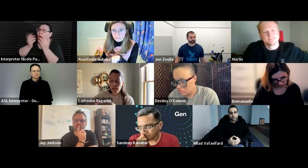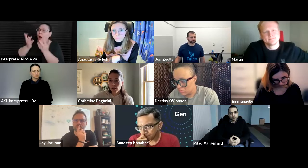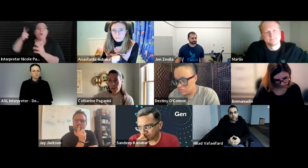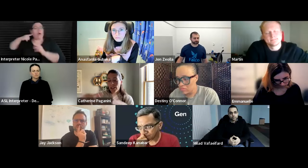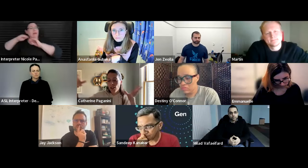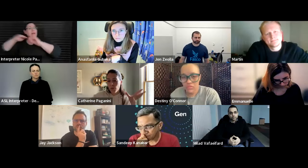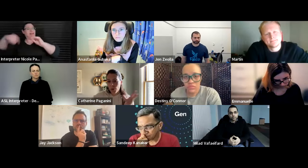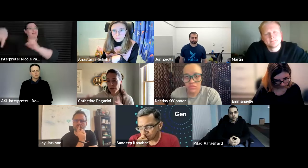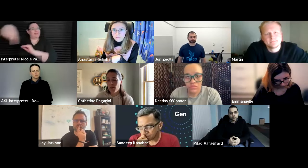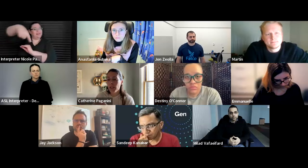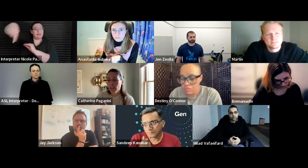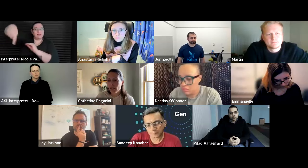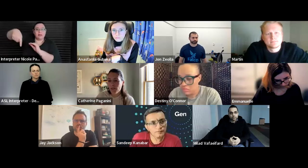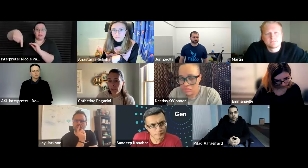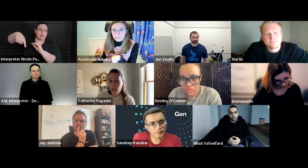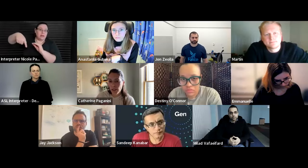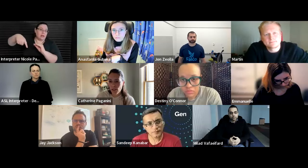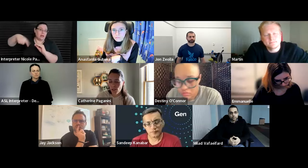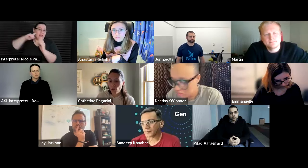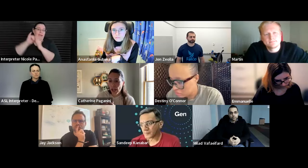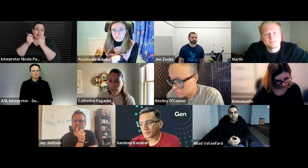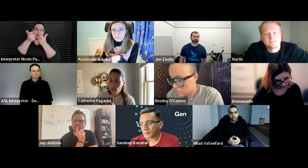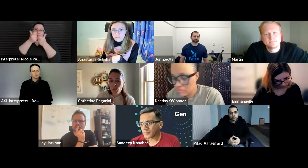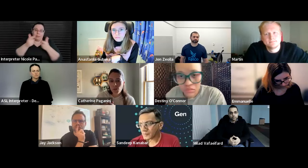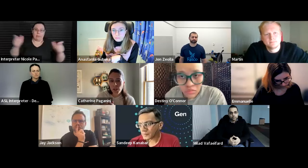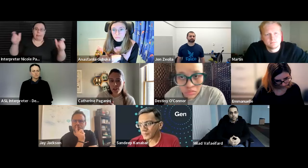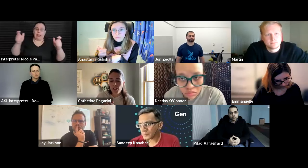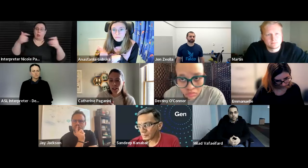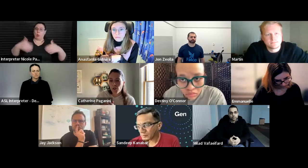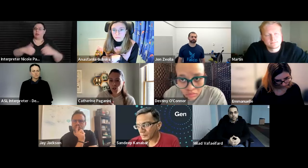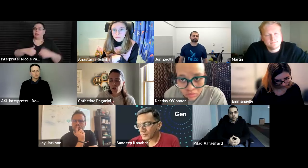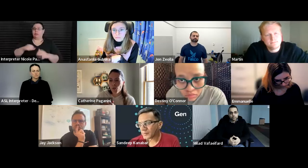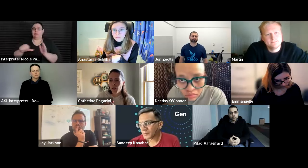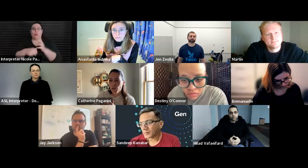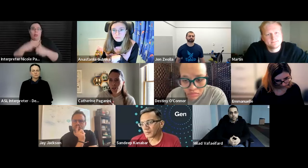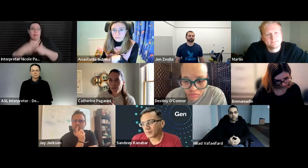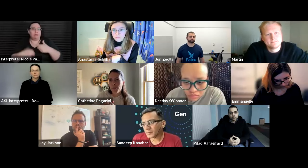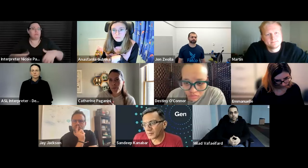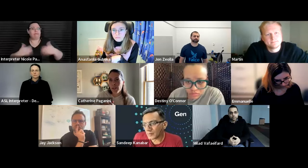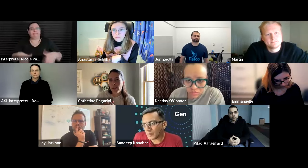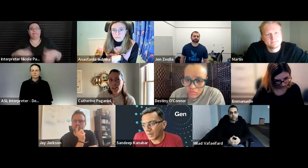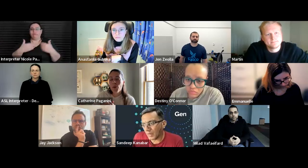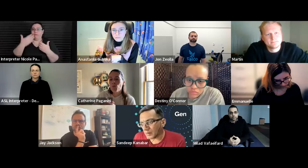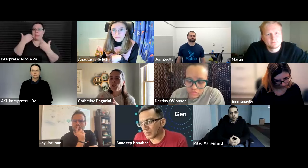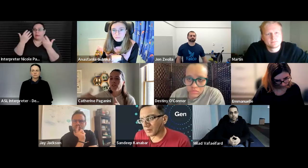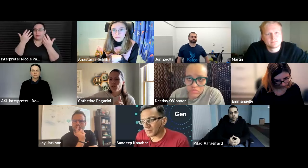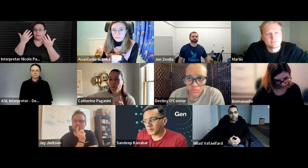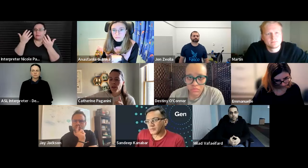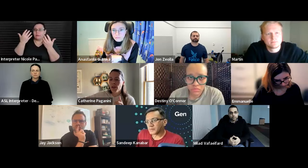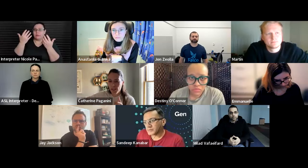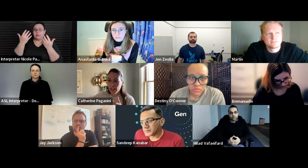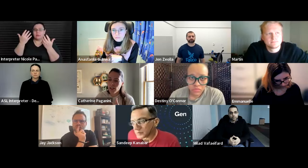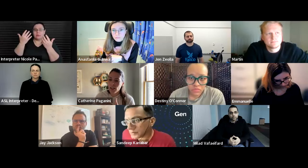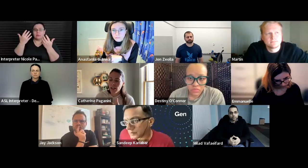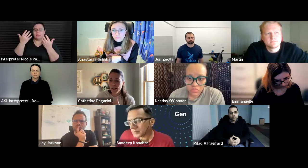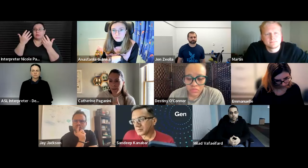a big that's going to be probably the biggest face in the biggest challenge just because there's so much it's much more difficult to